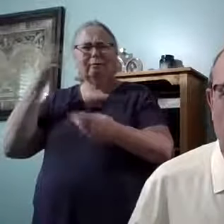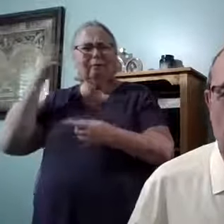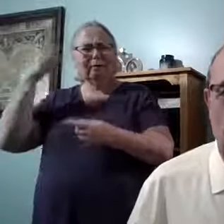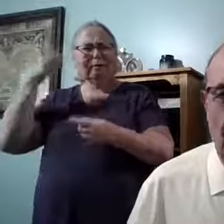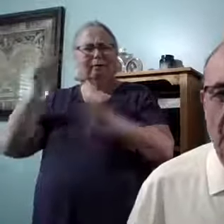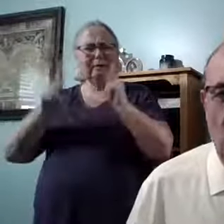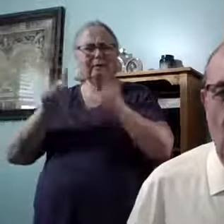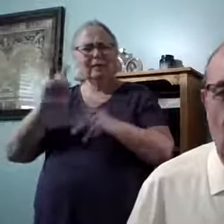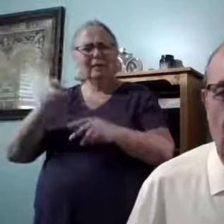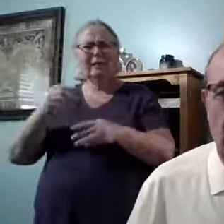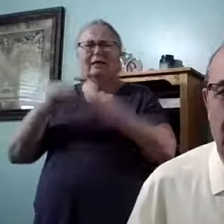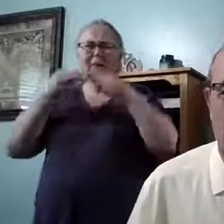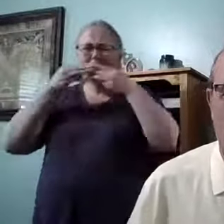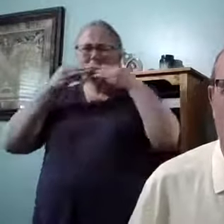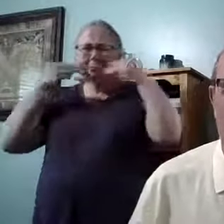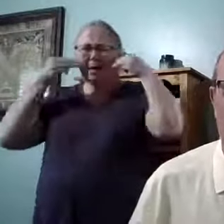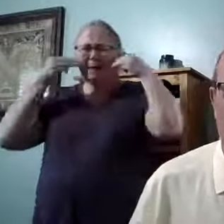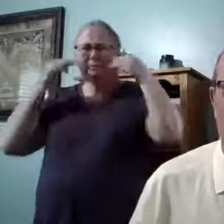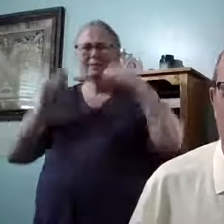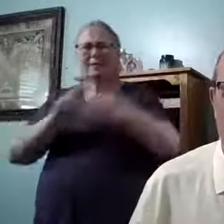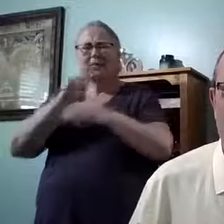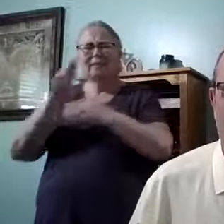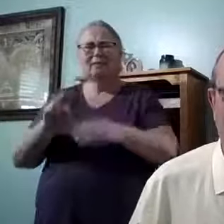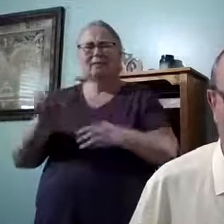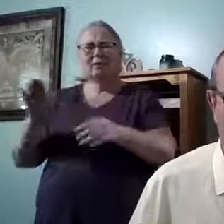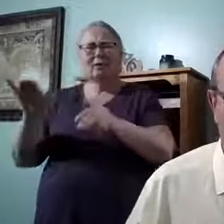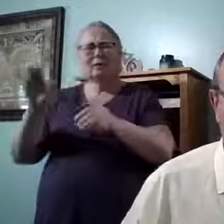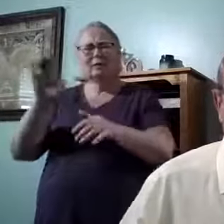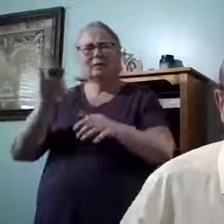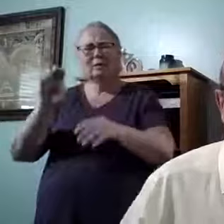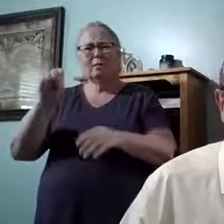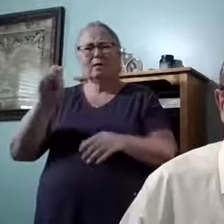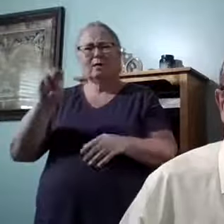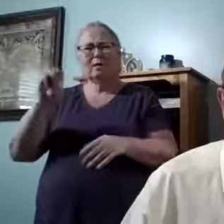if you need to wear a mask, wear one, but you know, let's use a little common sense.